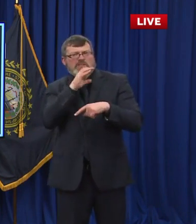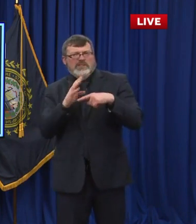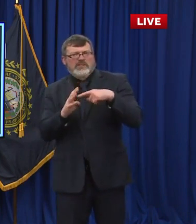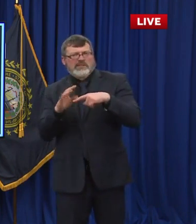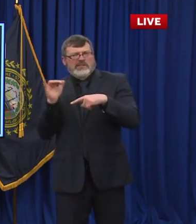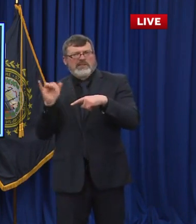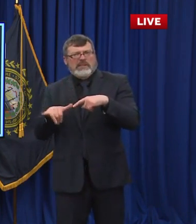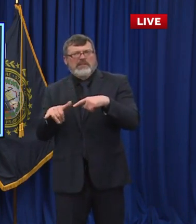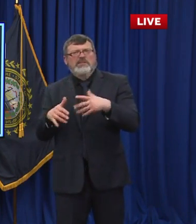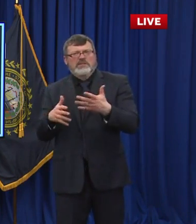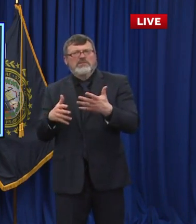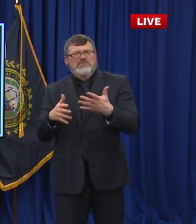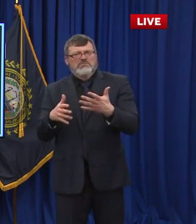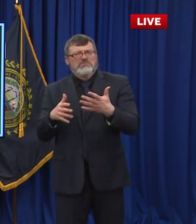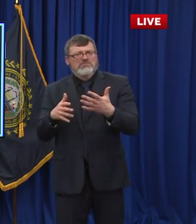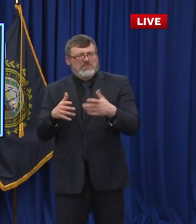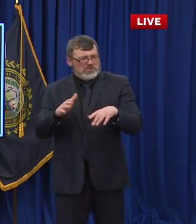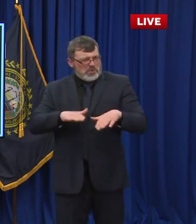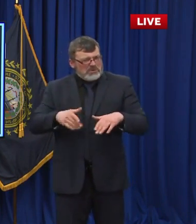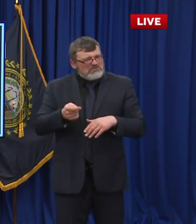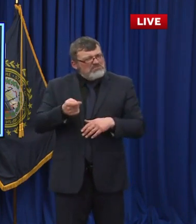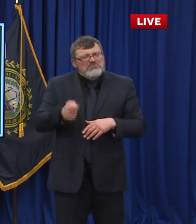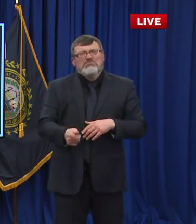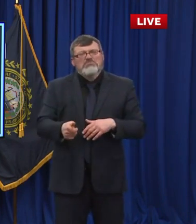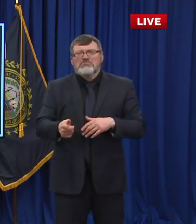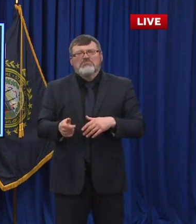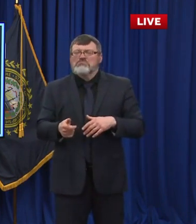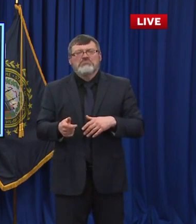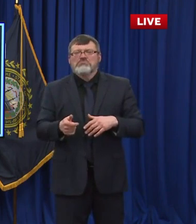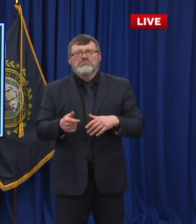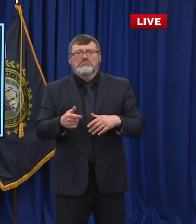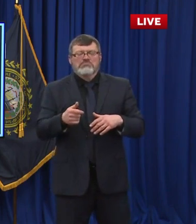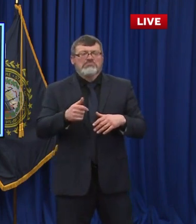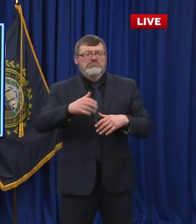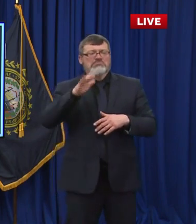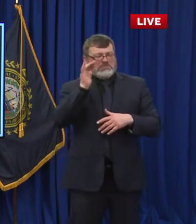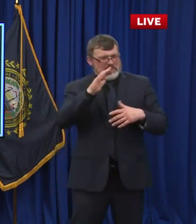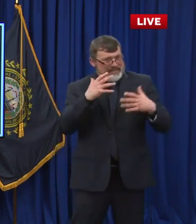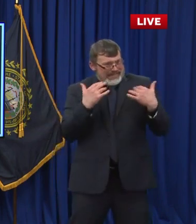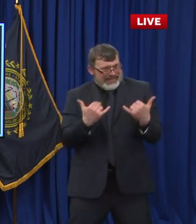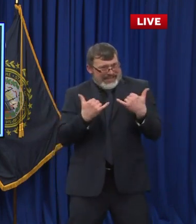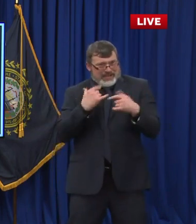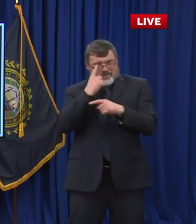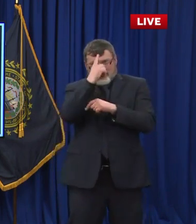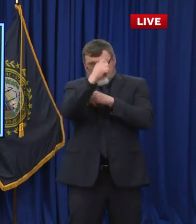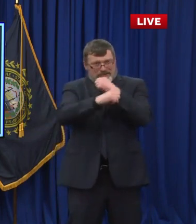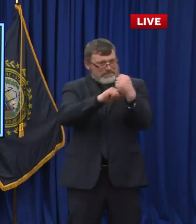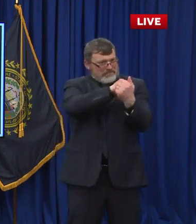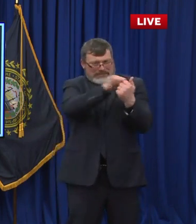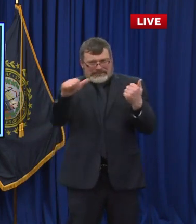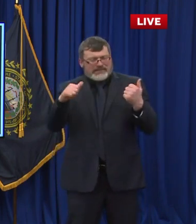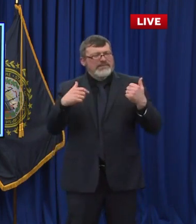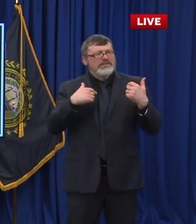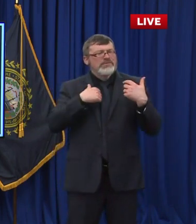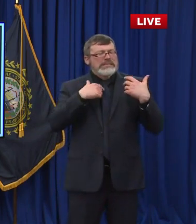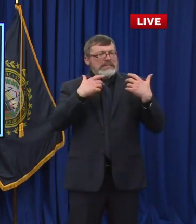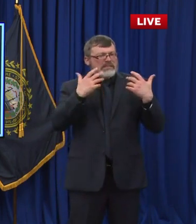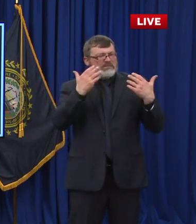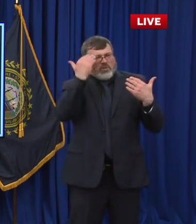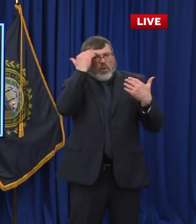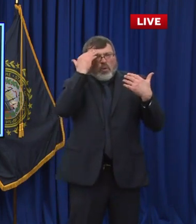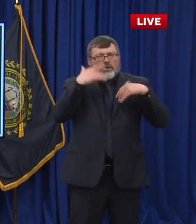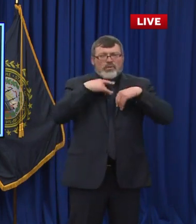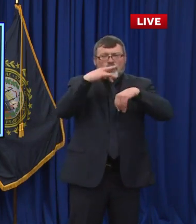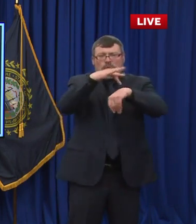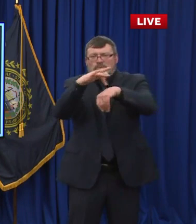have to manage. Now we'll have so many more tools in the toolbox with therapeutics, with vaccinations and whatnot to actually manage this in our everyday